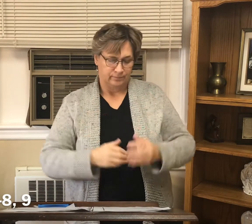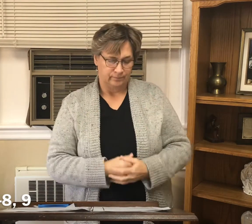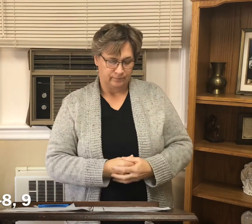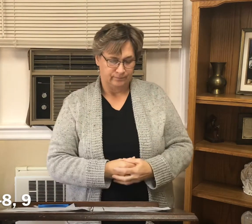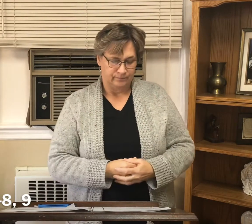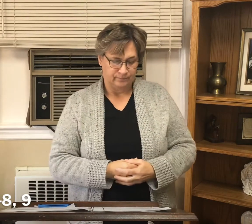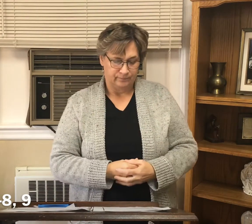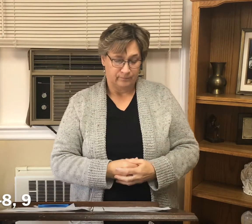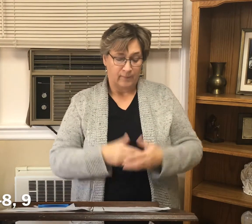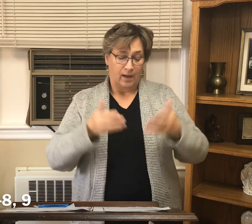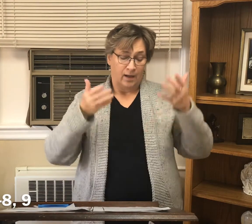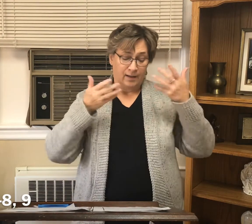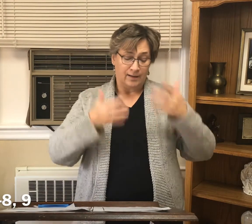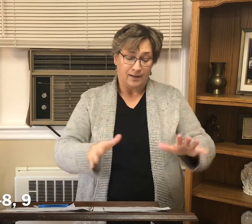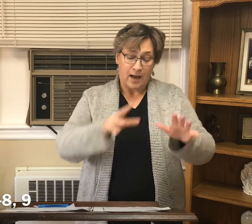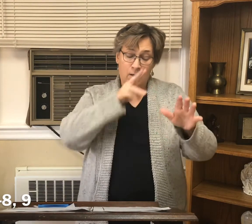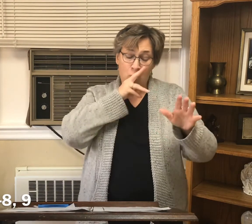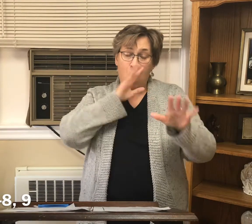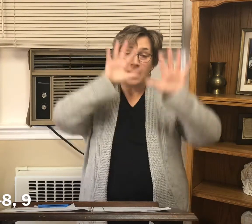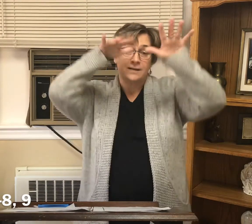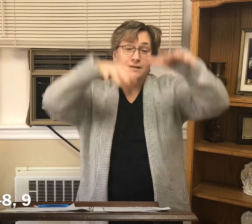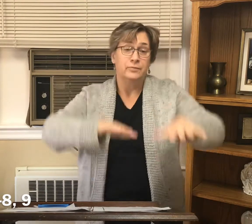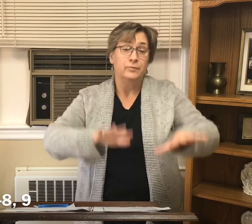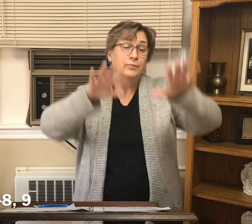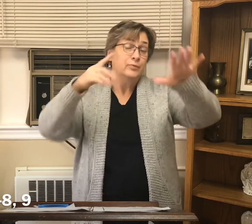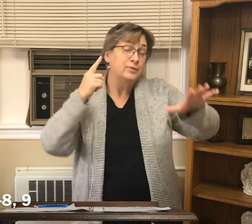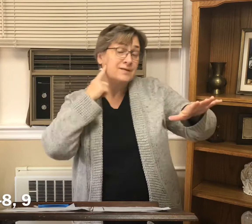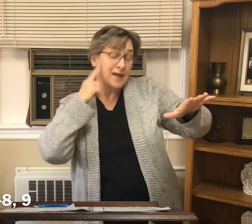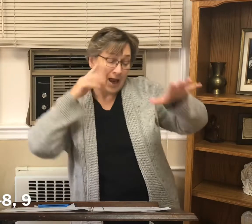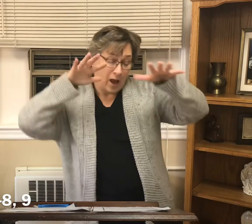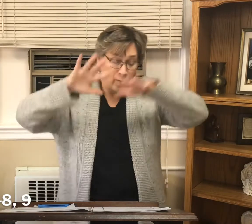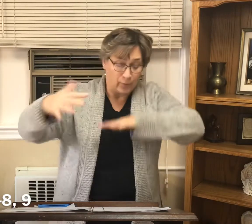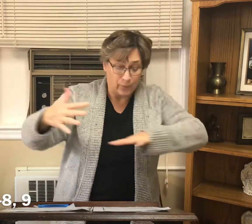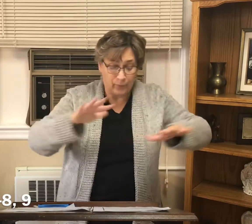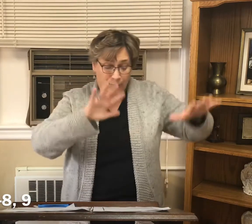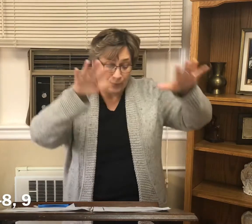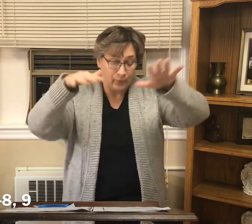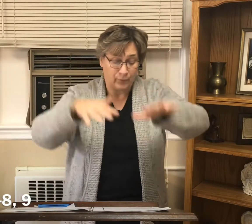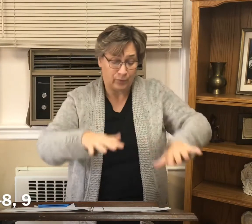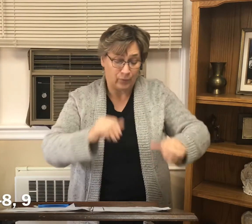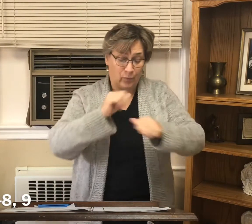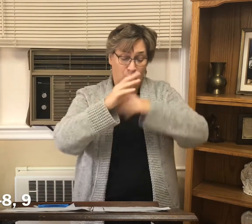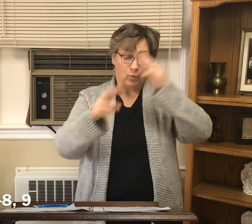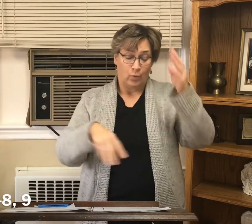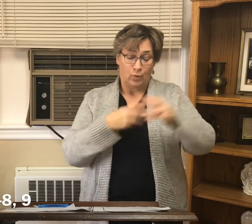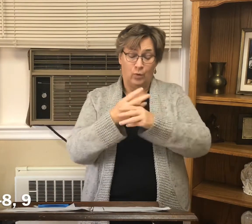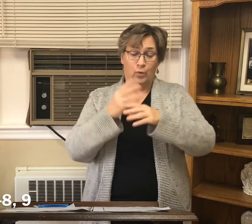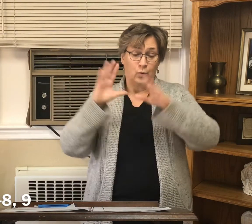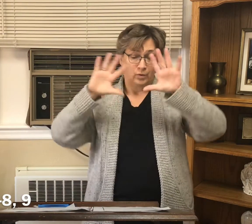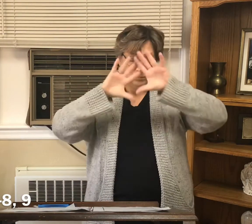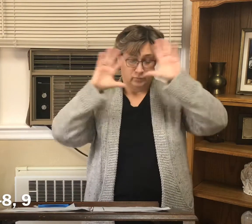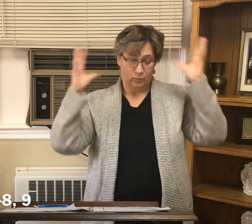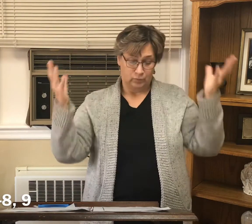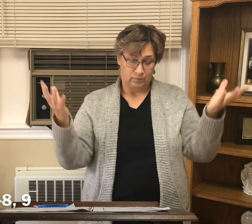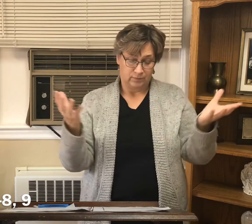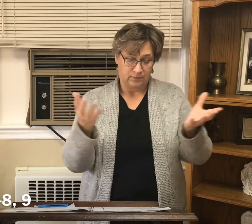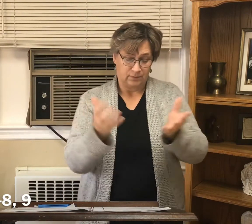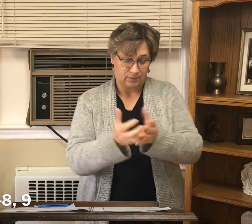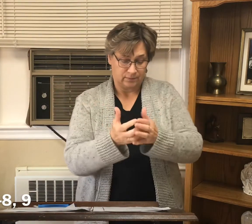let the sea and what fills it resound the world and those who dwell in